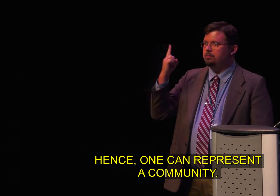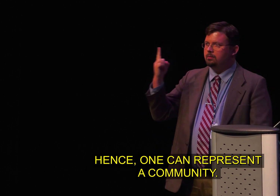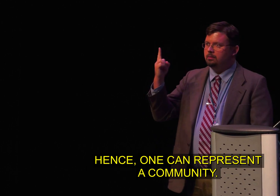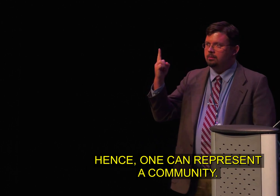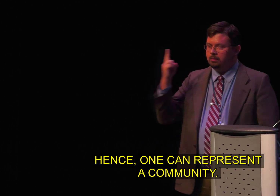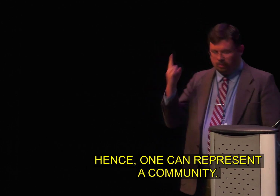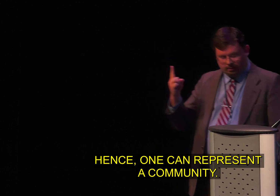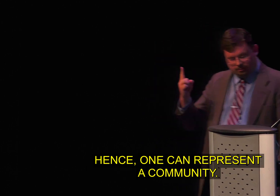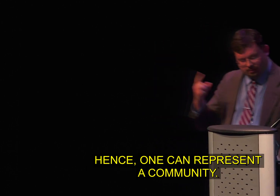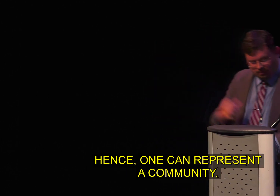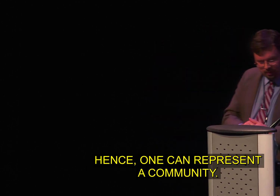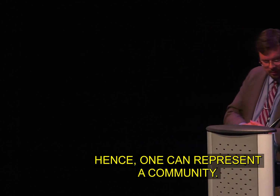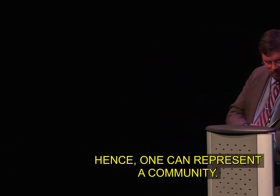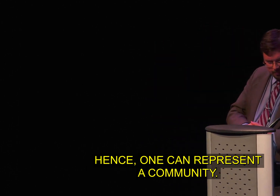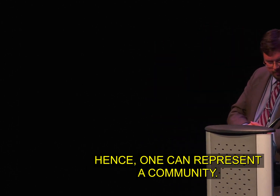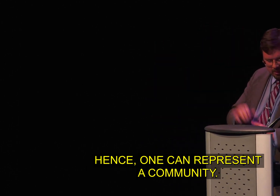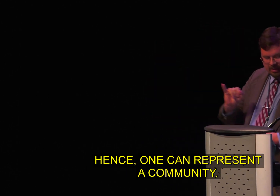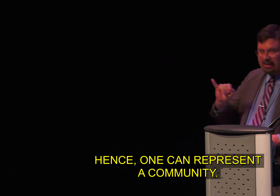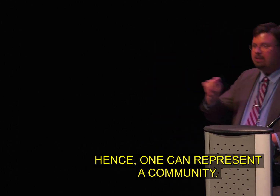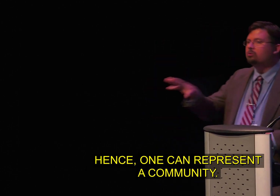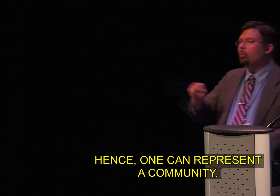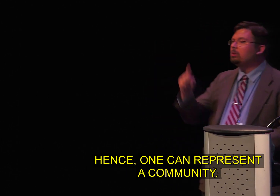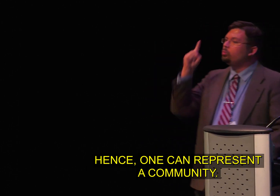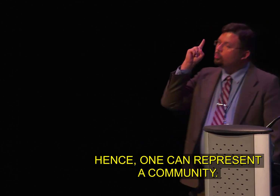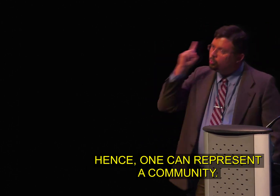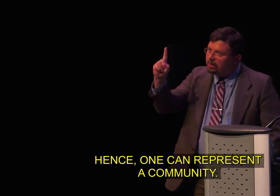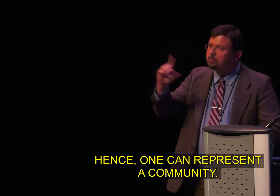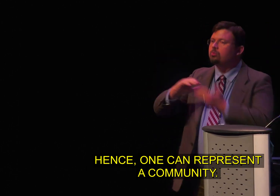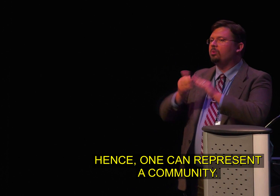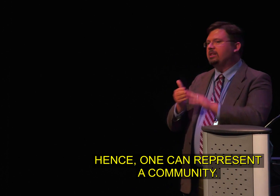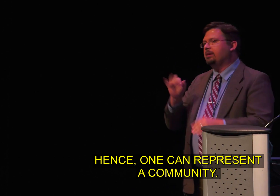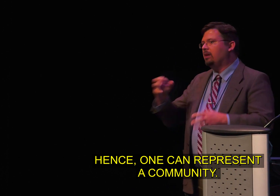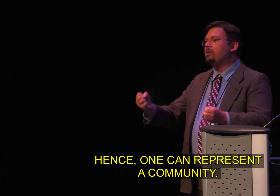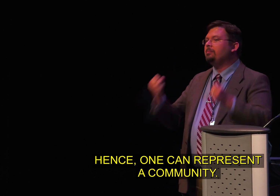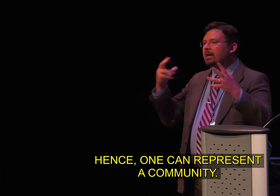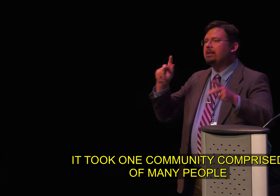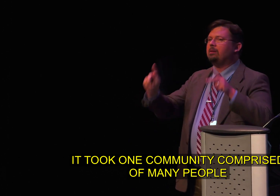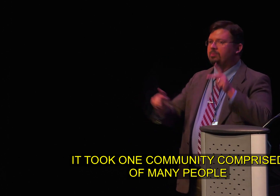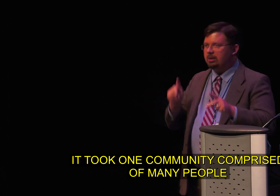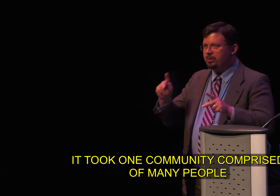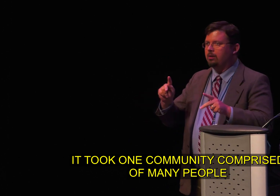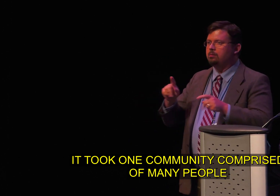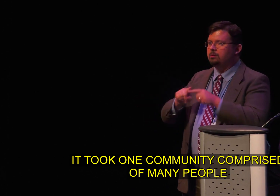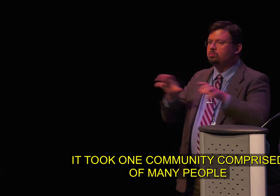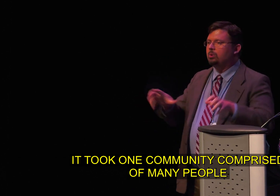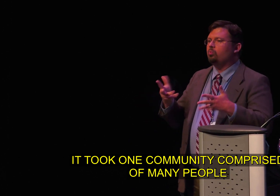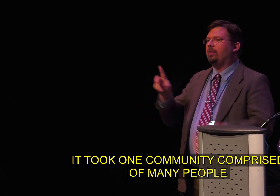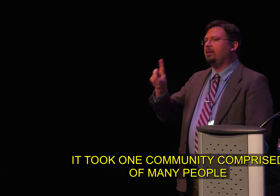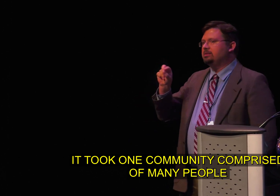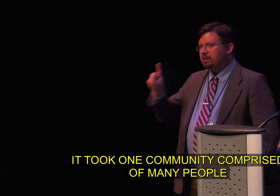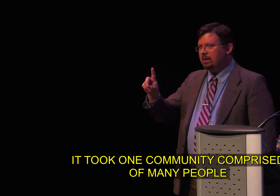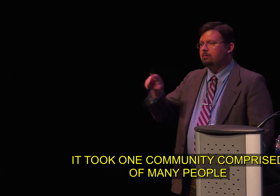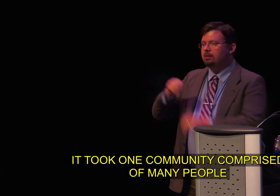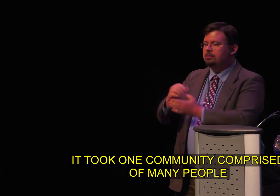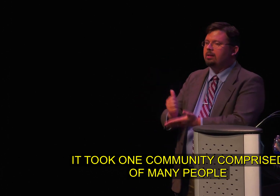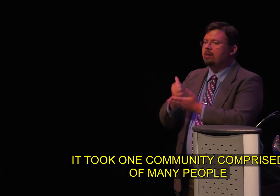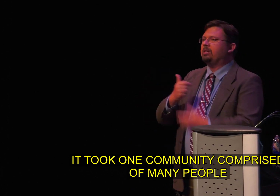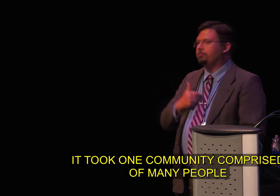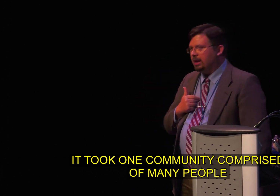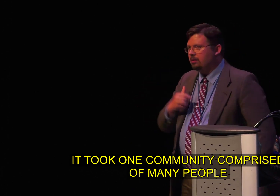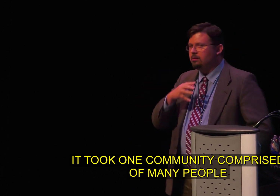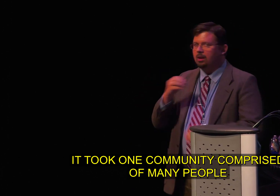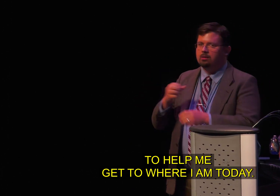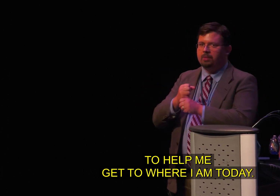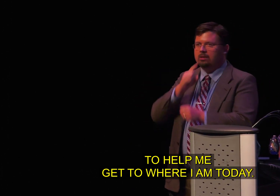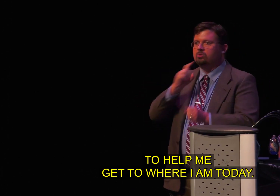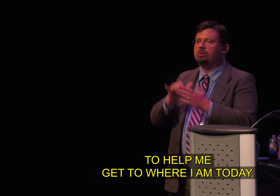Hence, one can represent a community. It took one community comprised of many